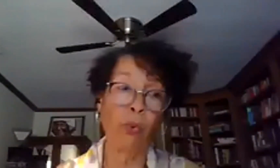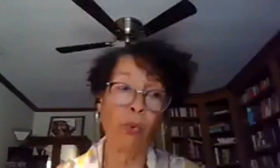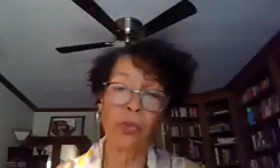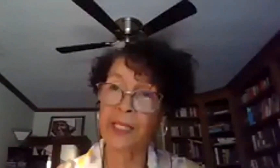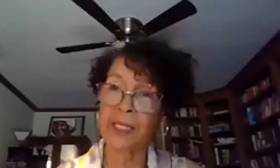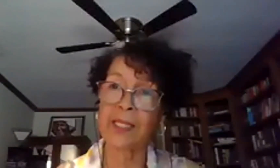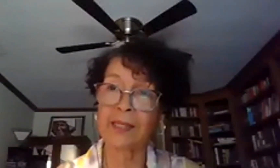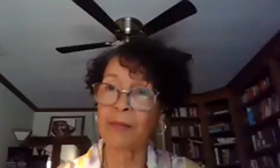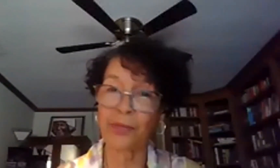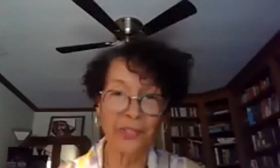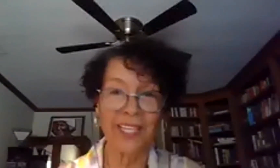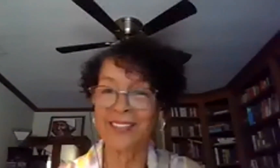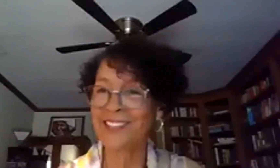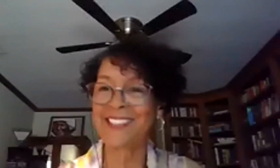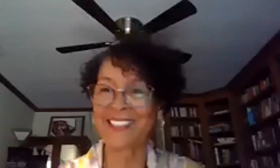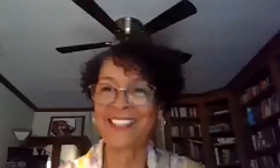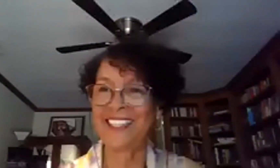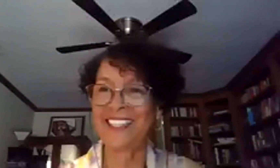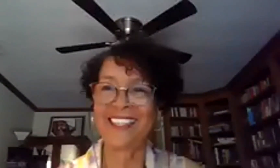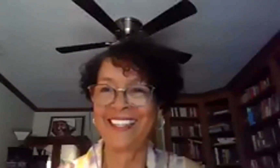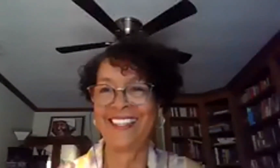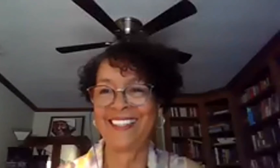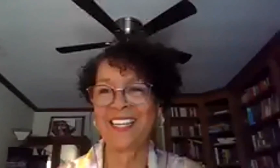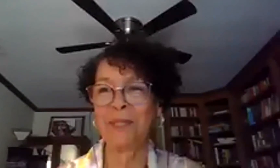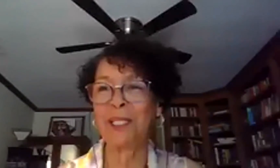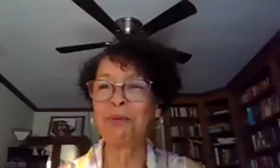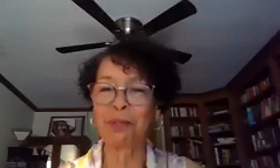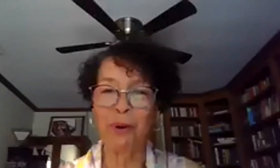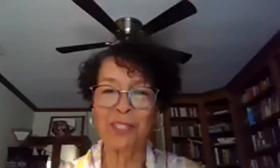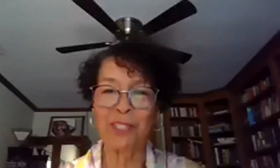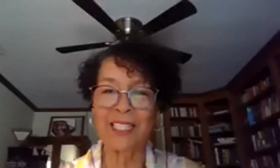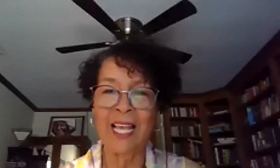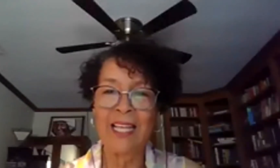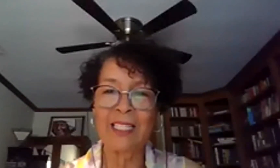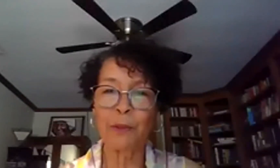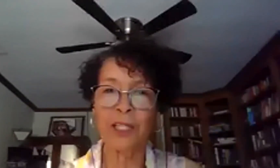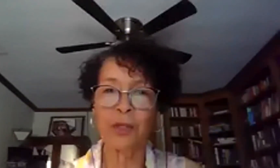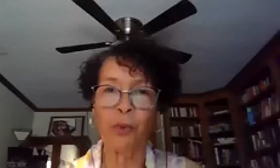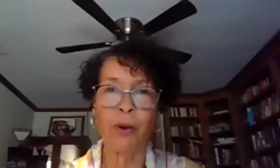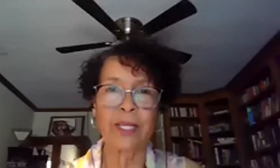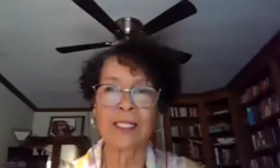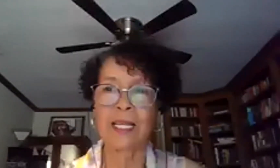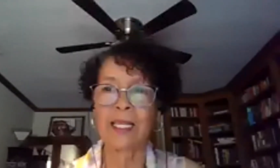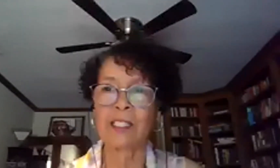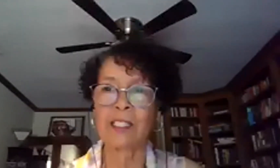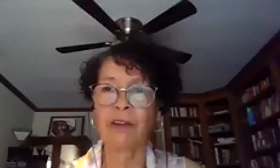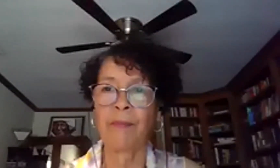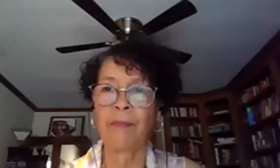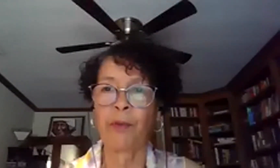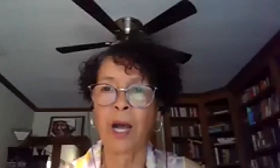a quote because I'm a sociologist and I begin with quotes. And this particular quote is